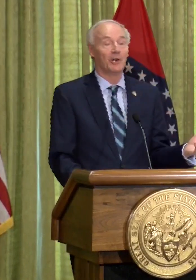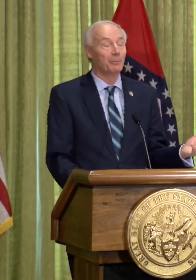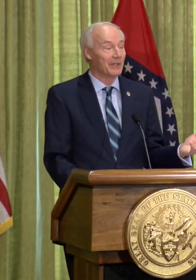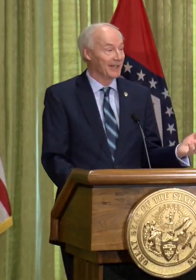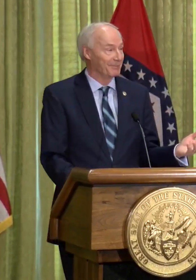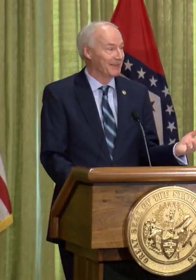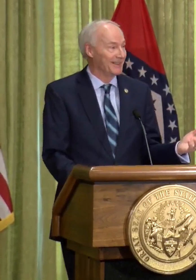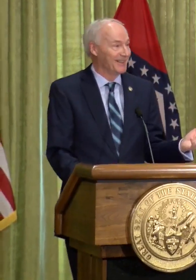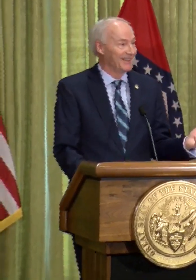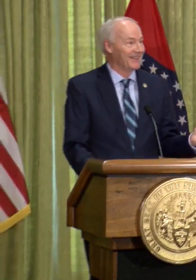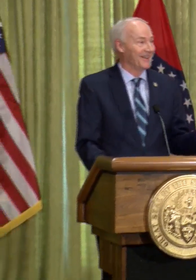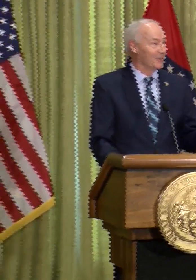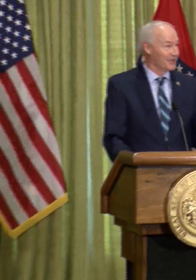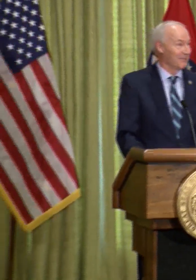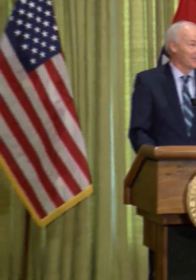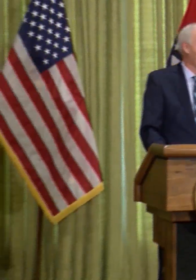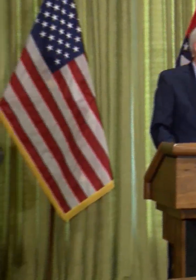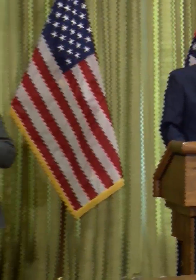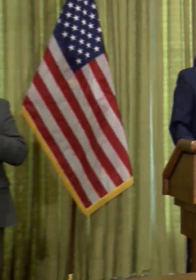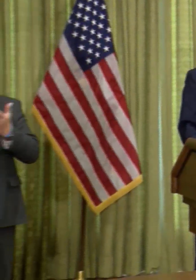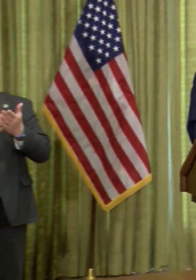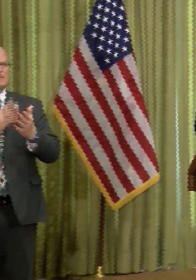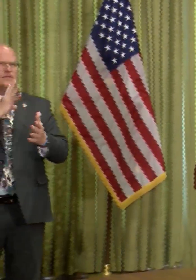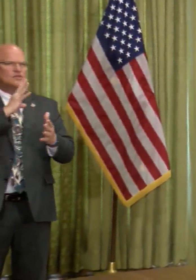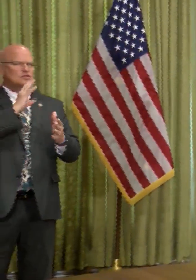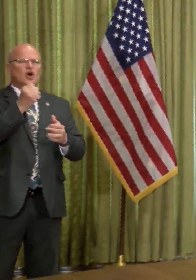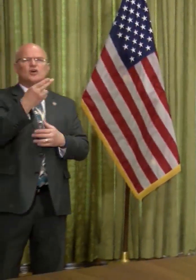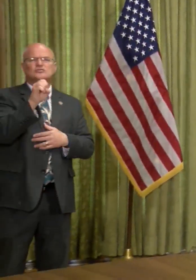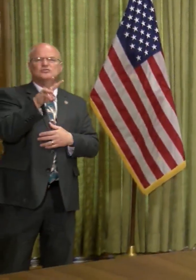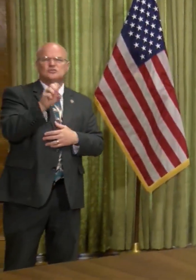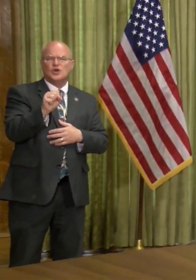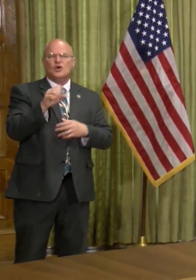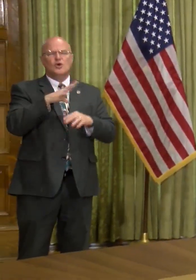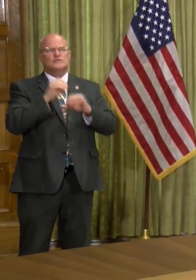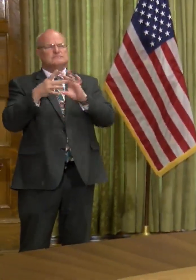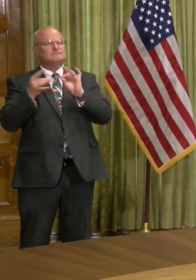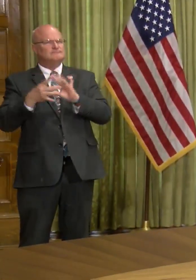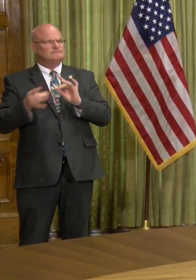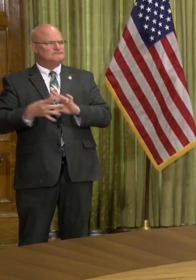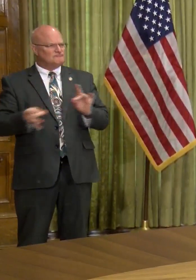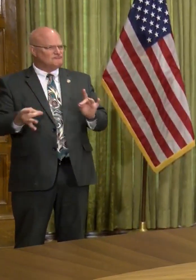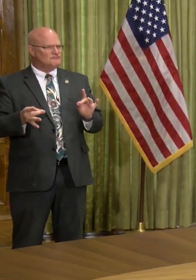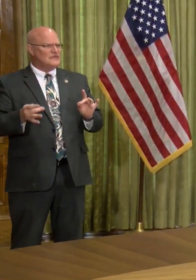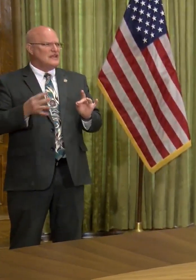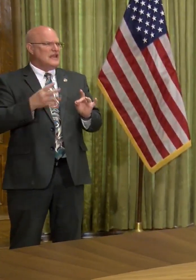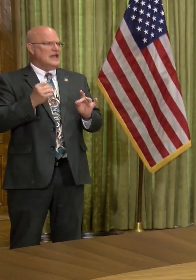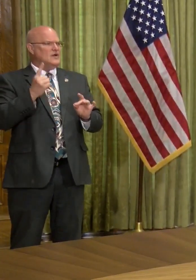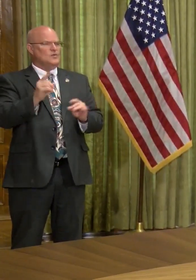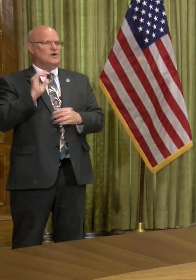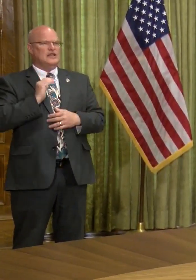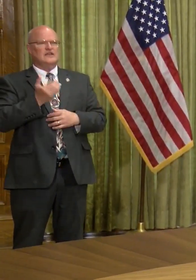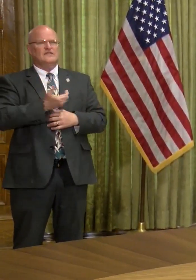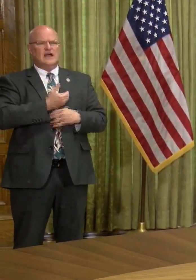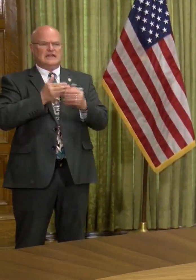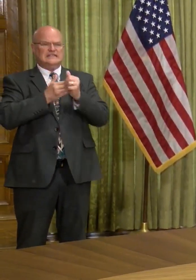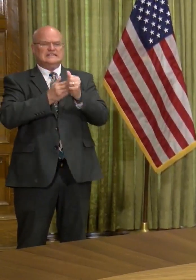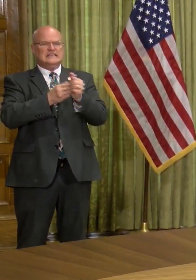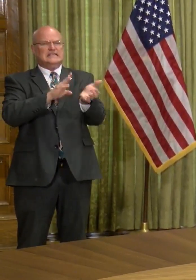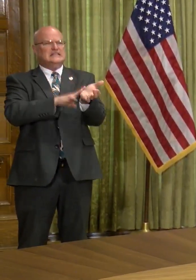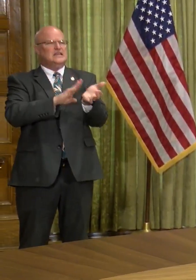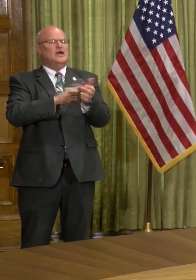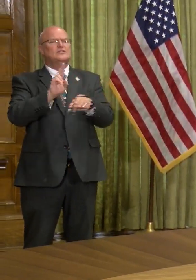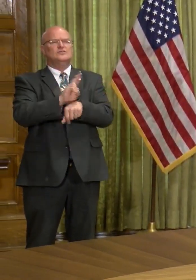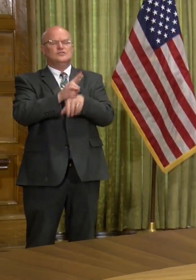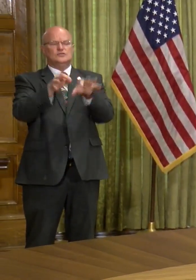when are we going to open up on some of the talk shows. And one of our leading doctors